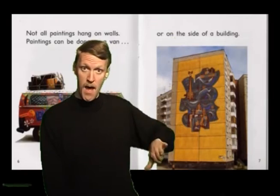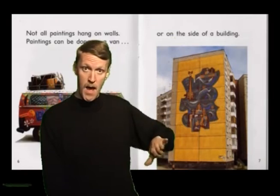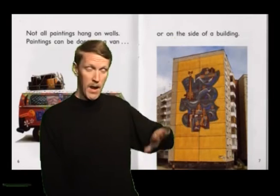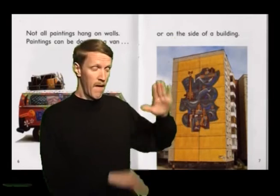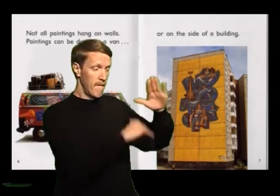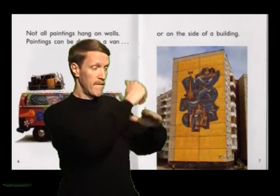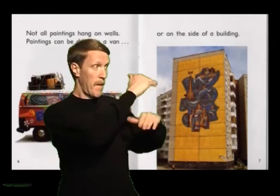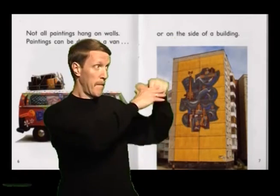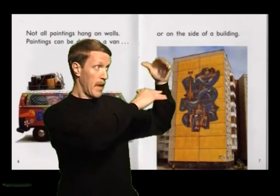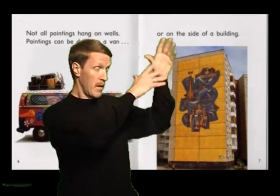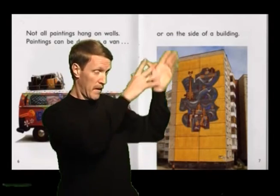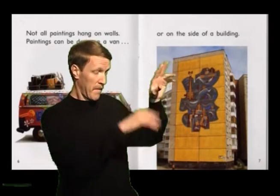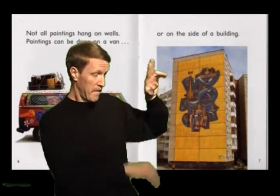Or on the side of a building.